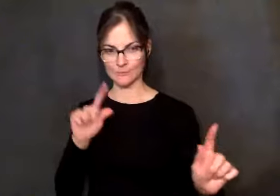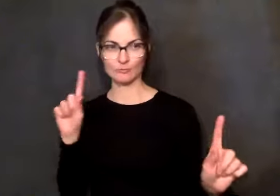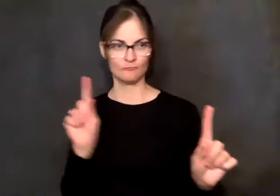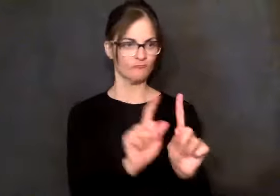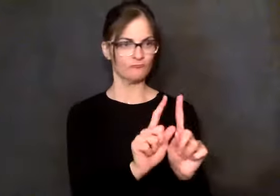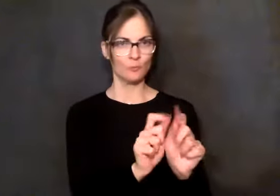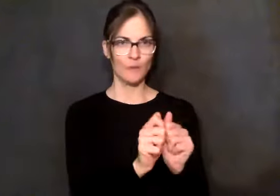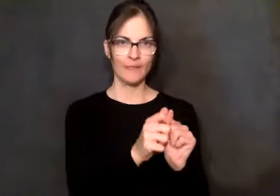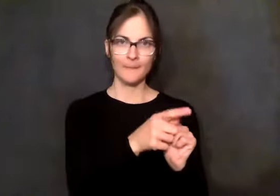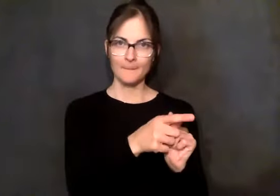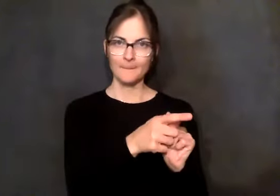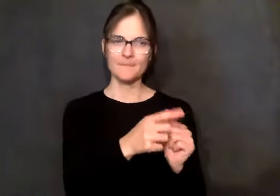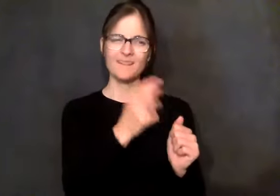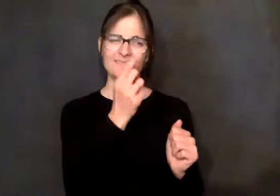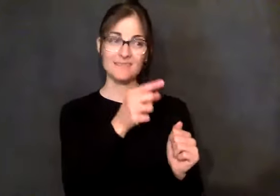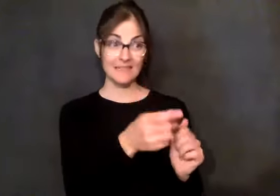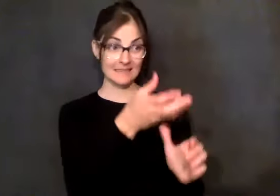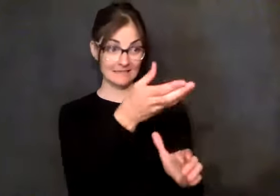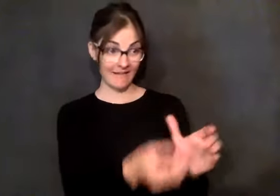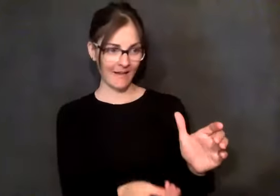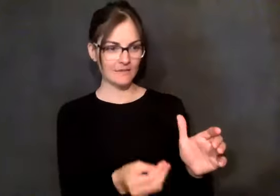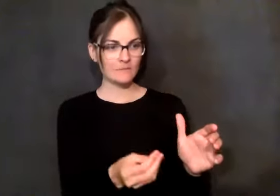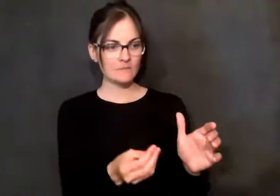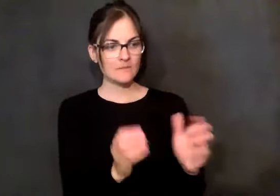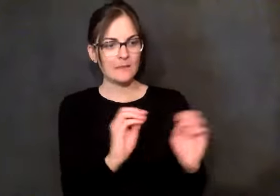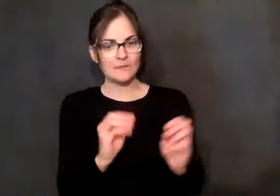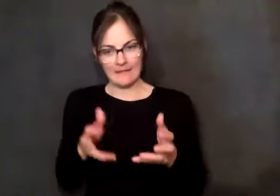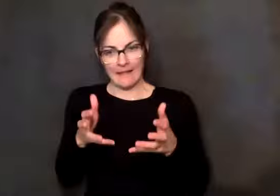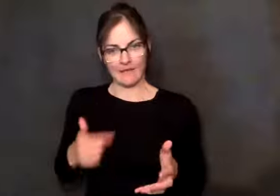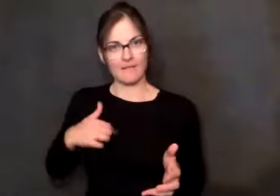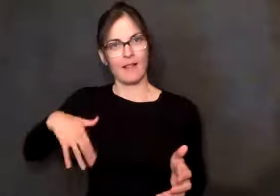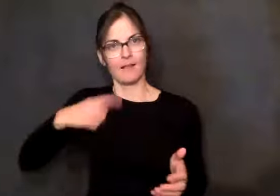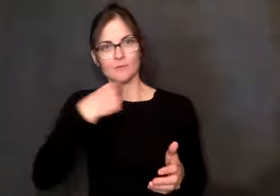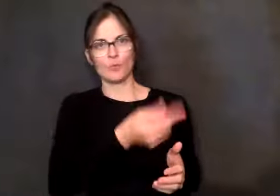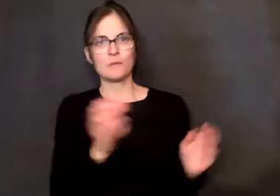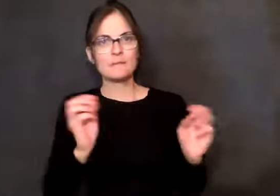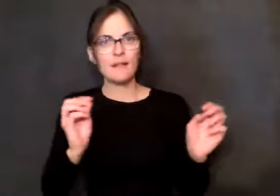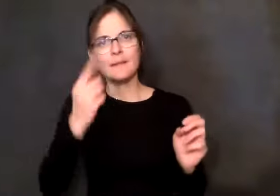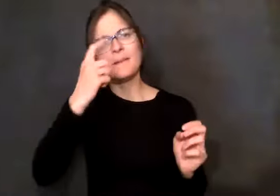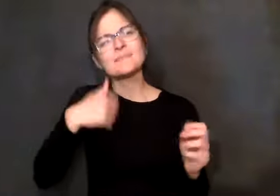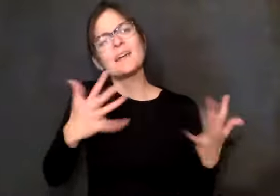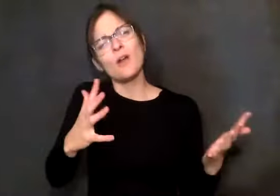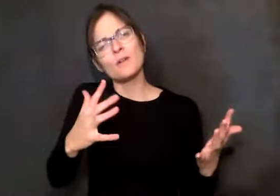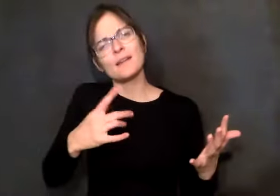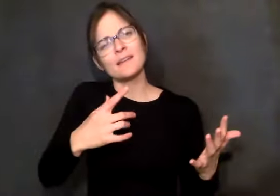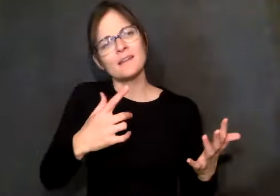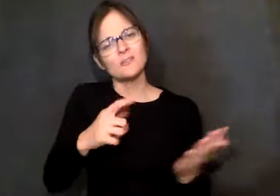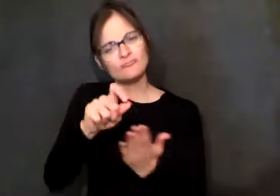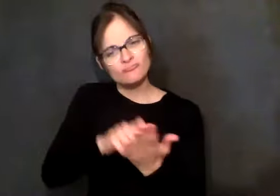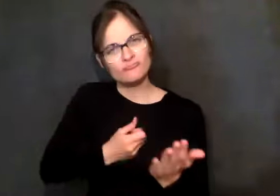And when he died, there was nothing new to say. It was done. It was said. That's, for